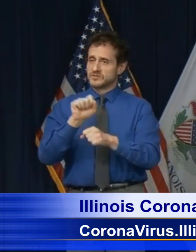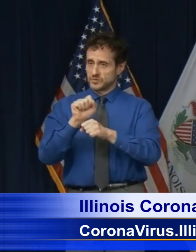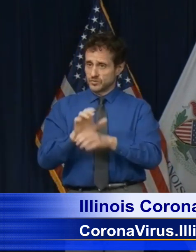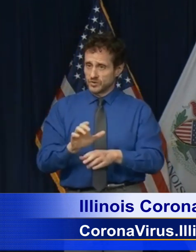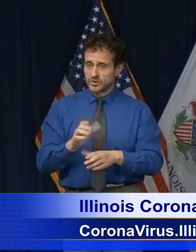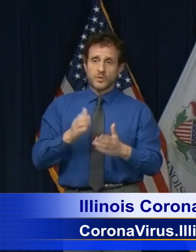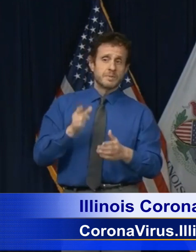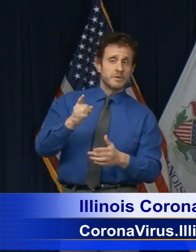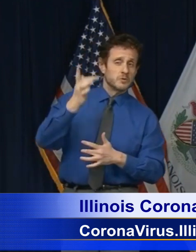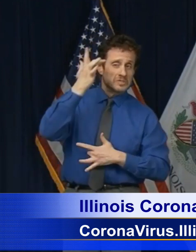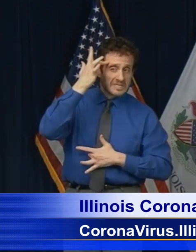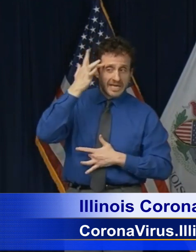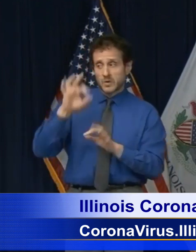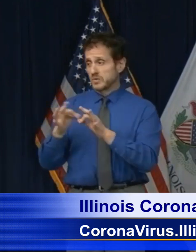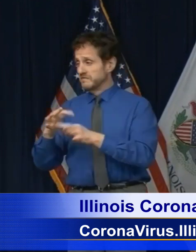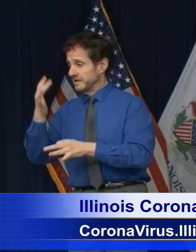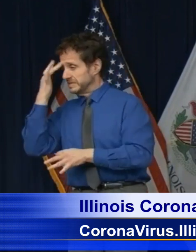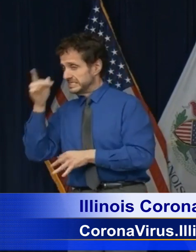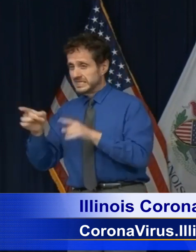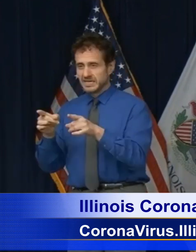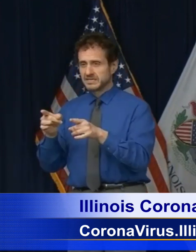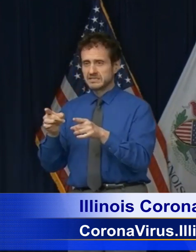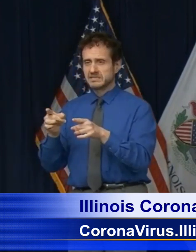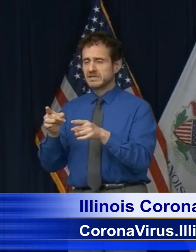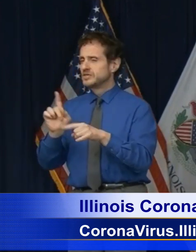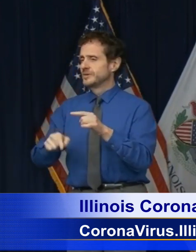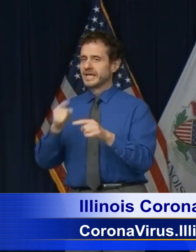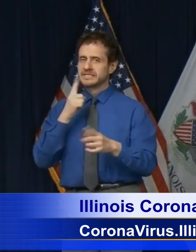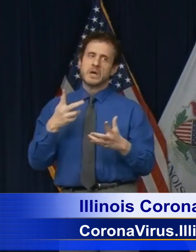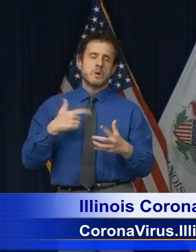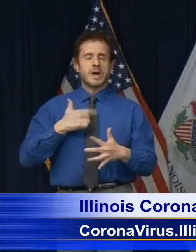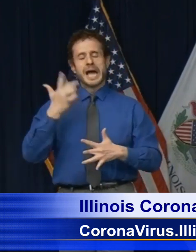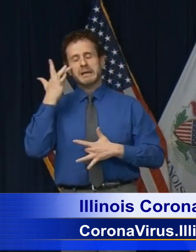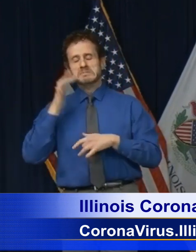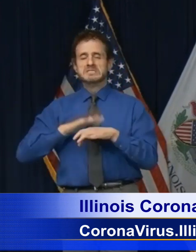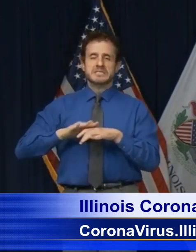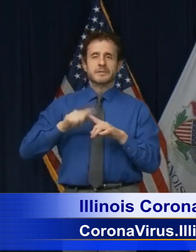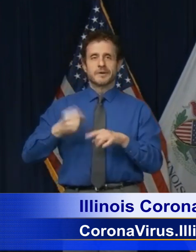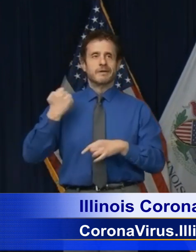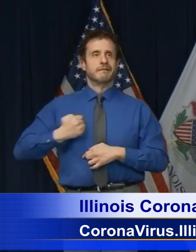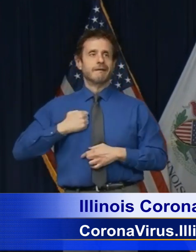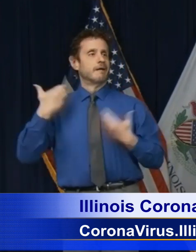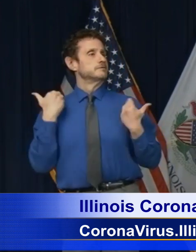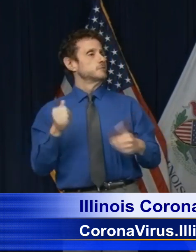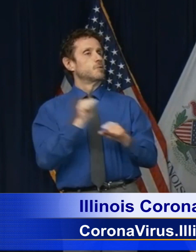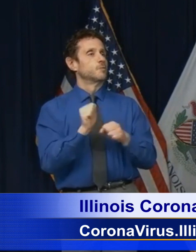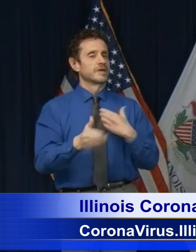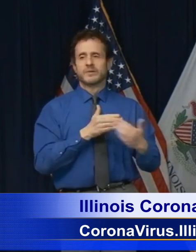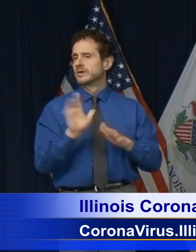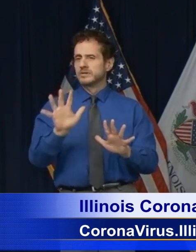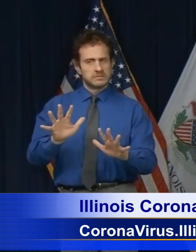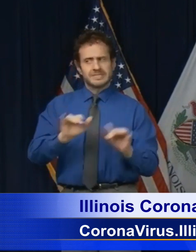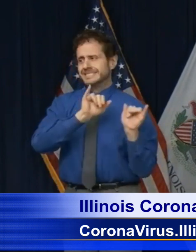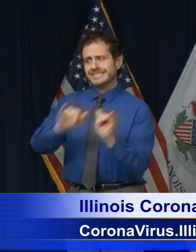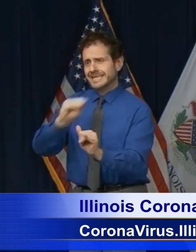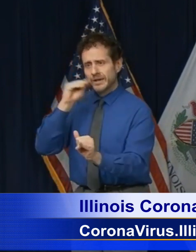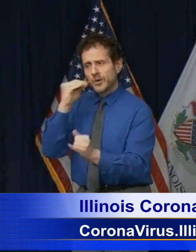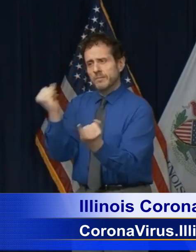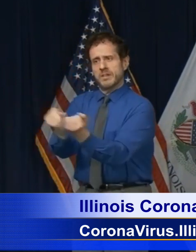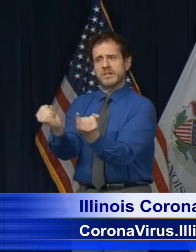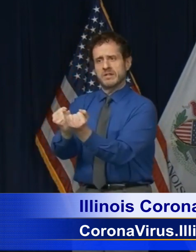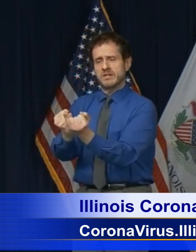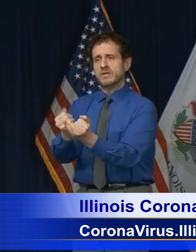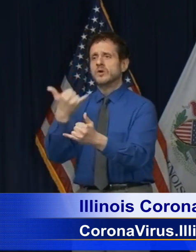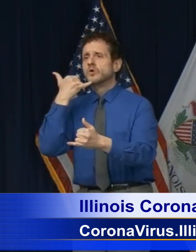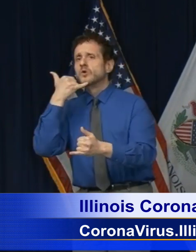family is sick, this is not a time to tough it out. Isolate if you can. See a doctor, call a doctor